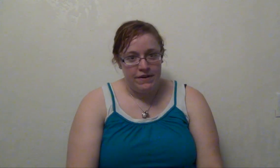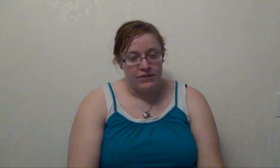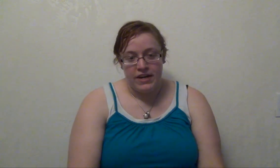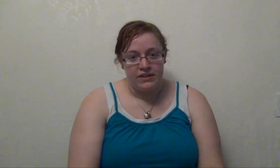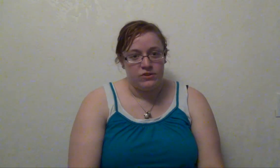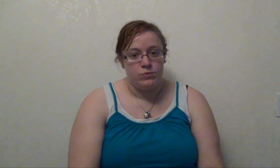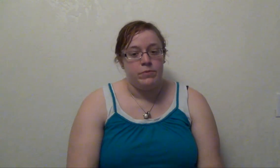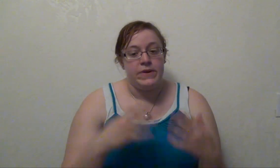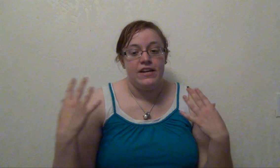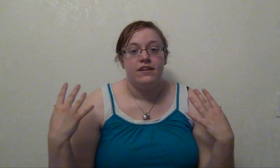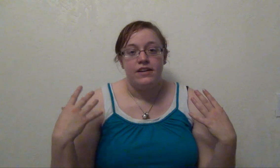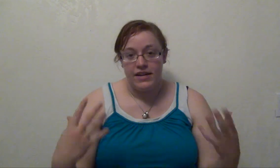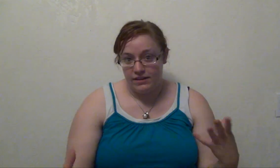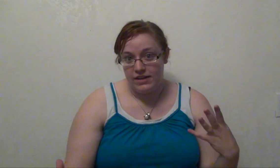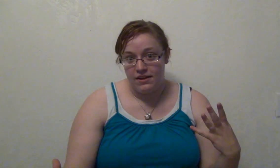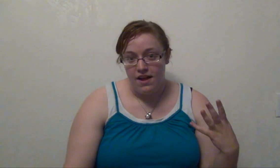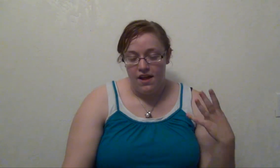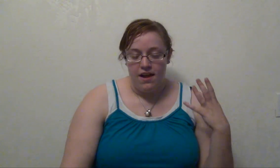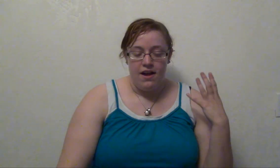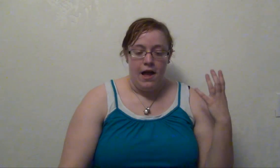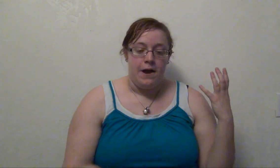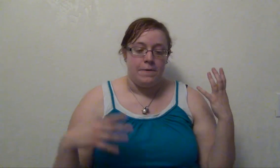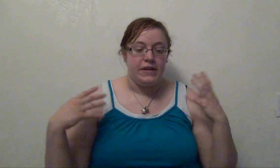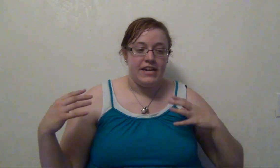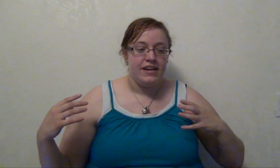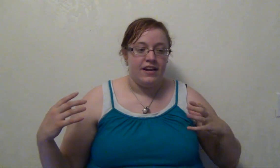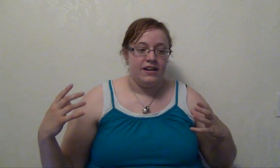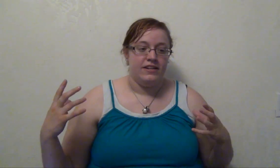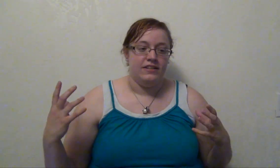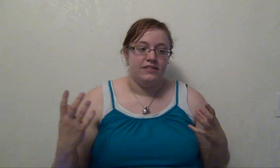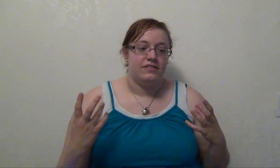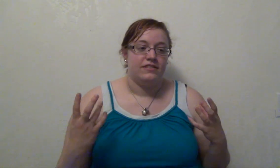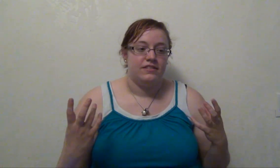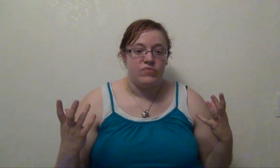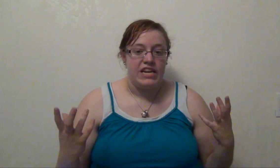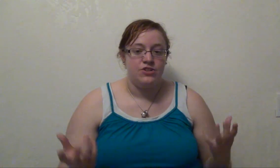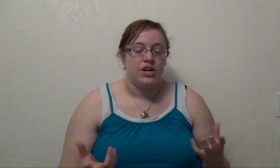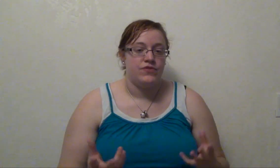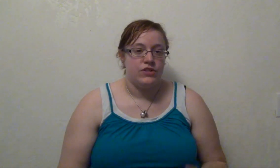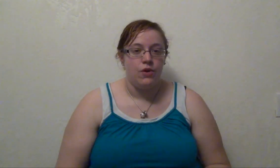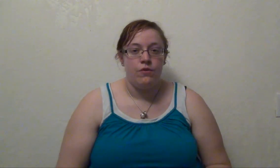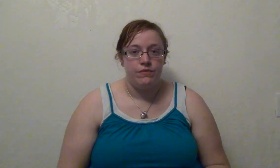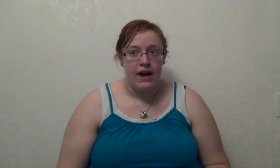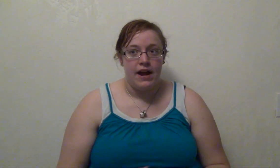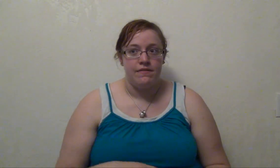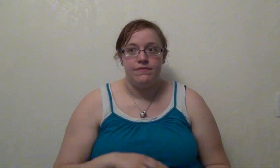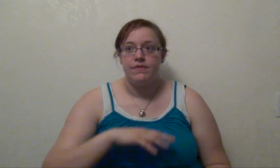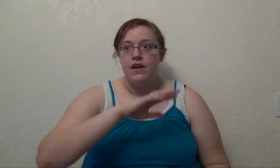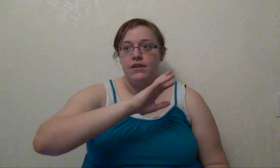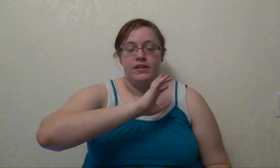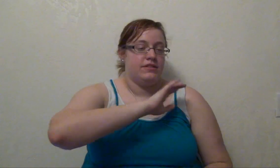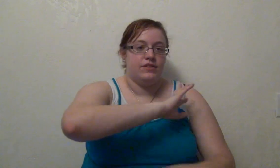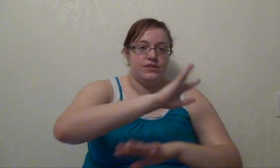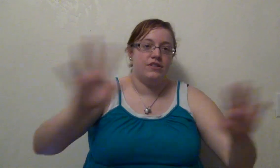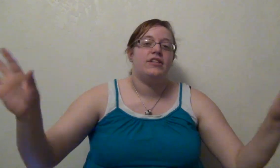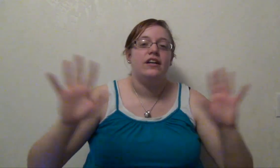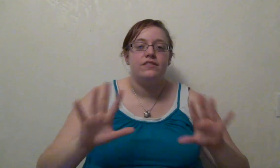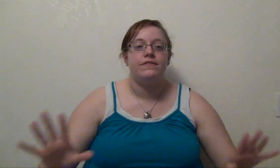favorite characters would be Gillen. Um, he is in charge of his own fife because there's, there's tons of